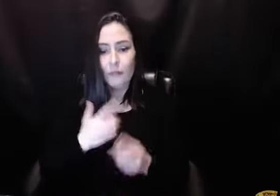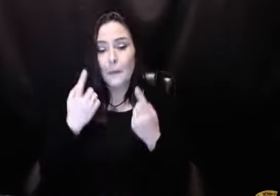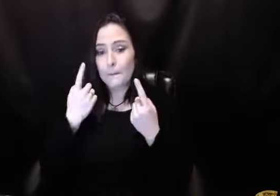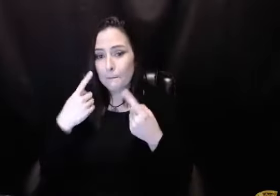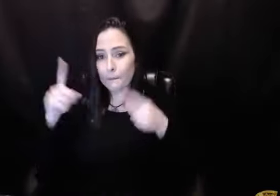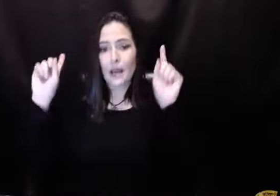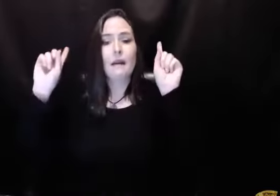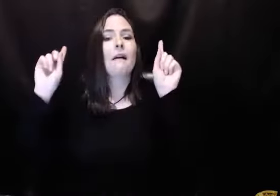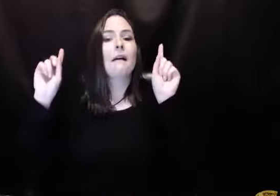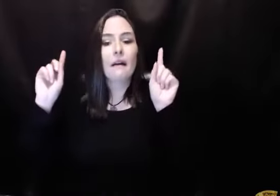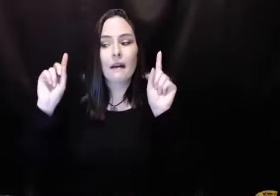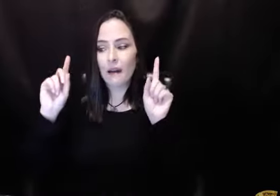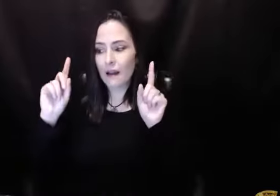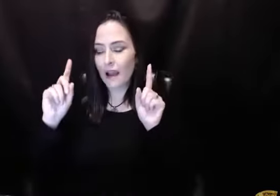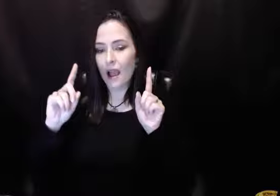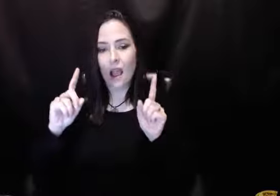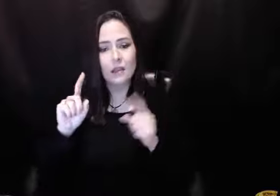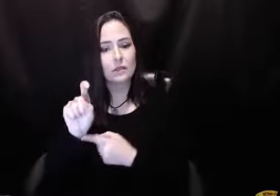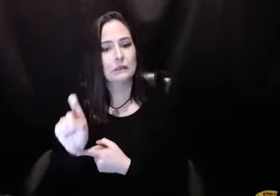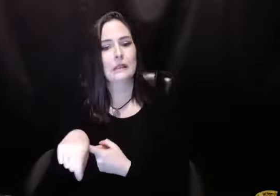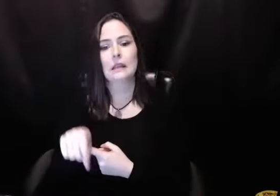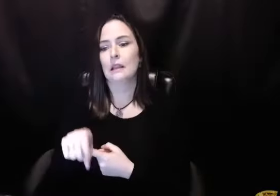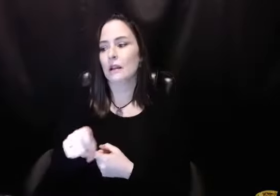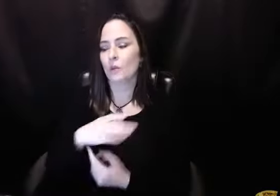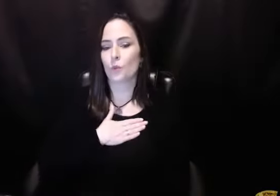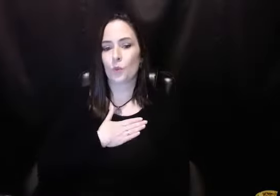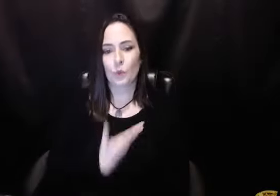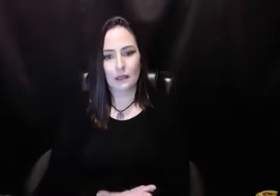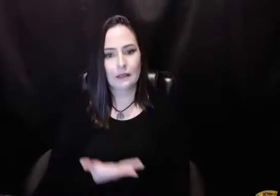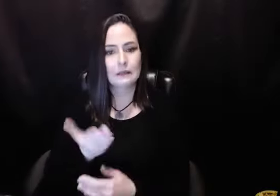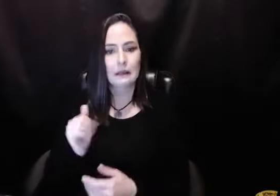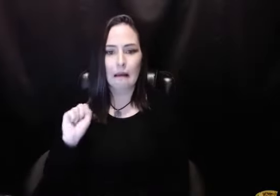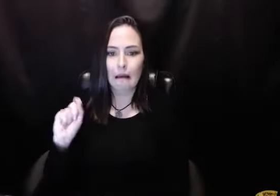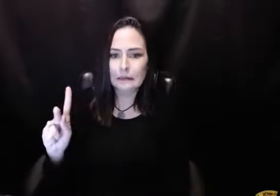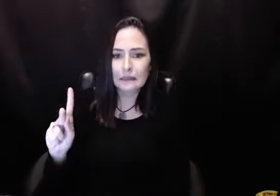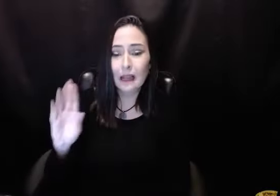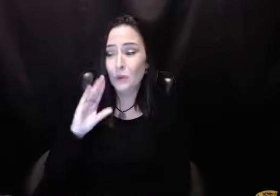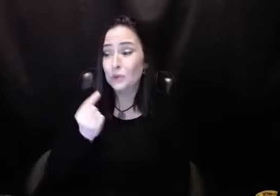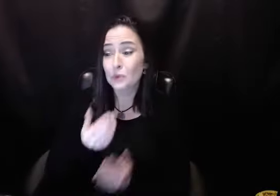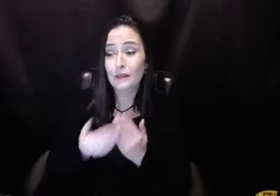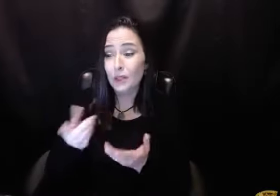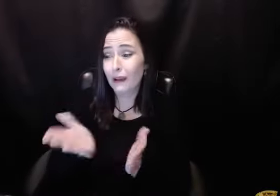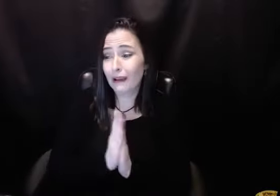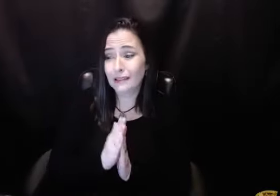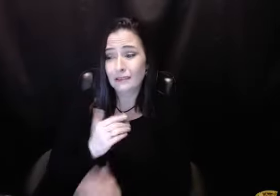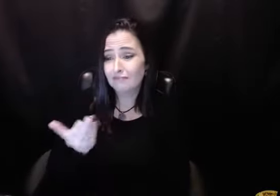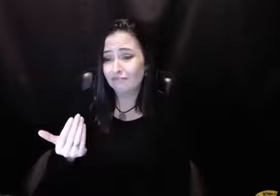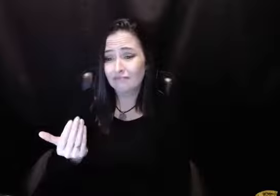for seven years. And I finally, finally had reached the point of desperation where I was willing to say,